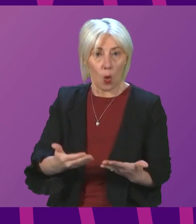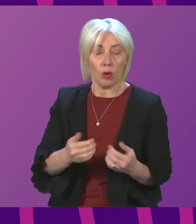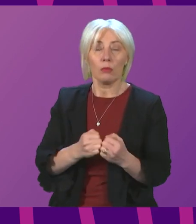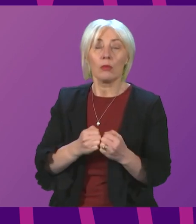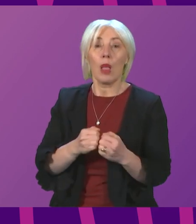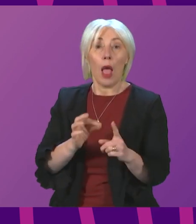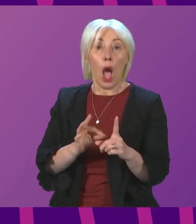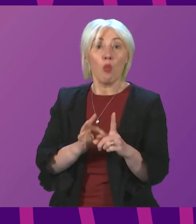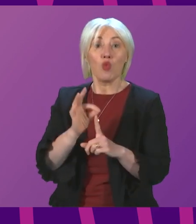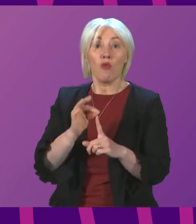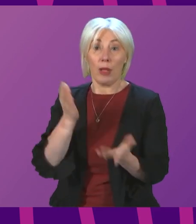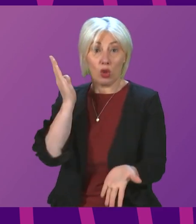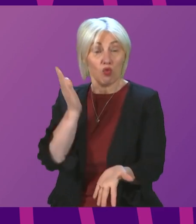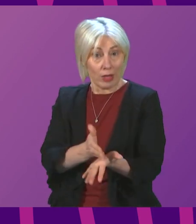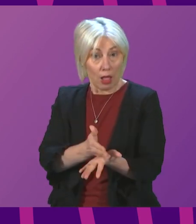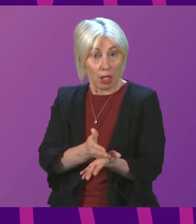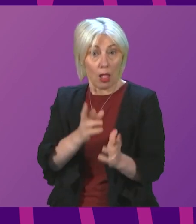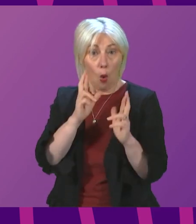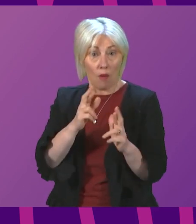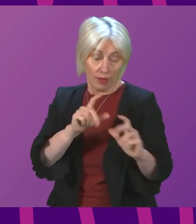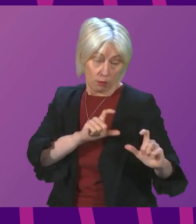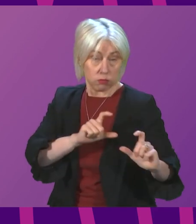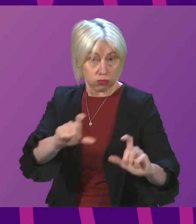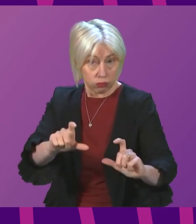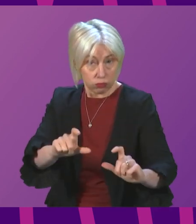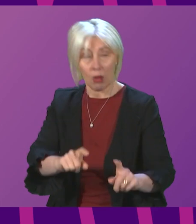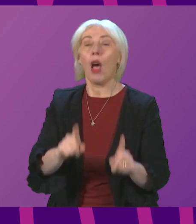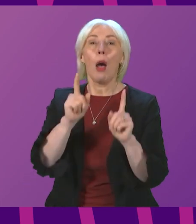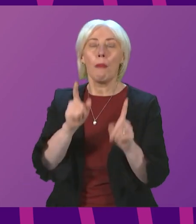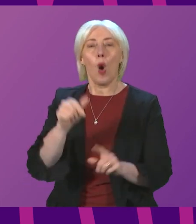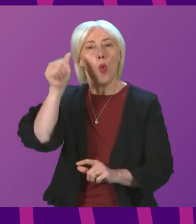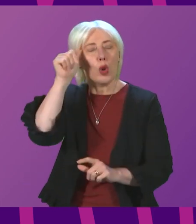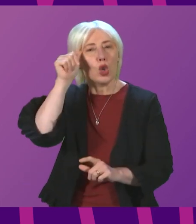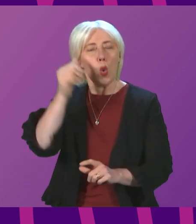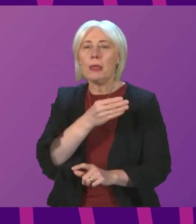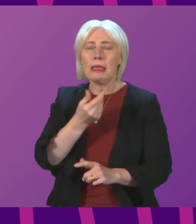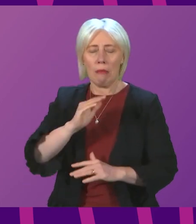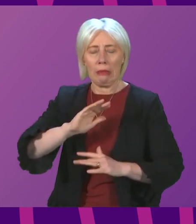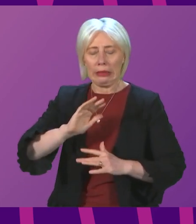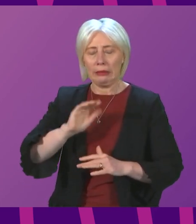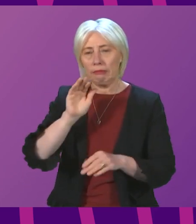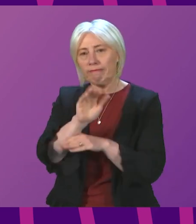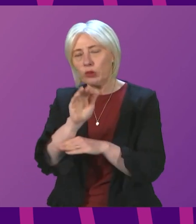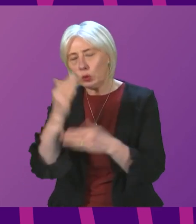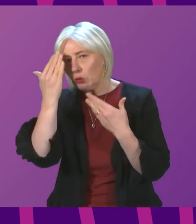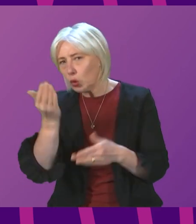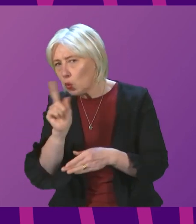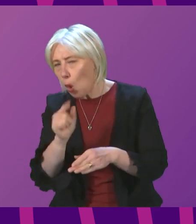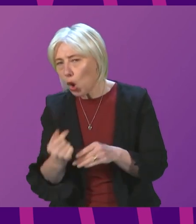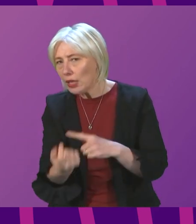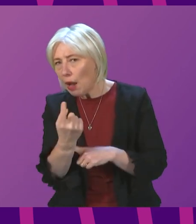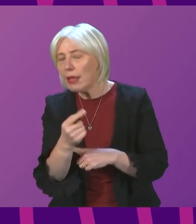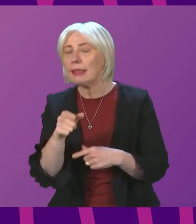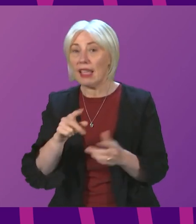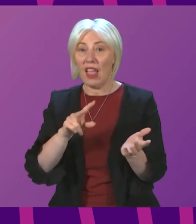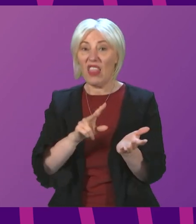and I am very hopeful that it can be sustained. That said, we know there are still uncertainties ahead and this virus, of course, continues